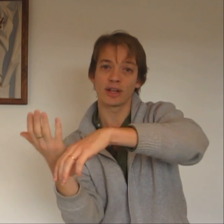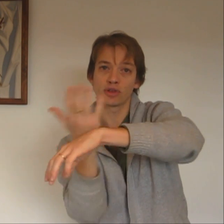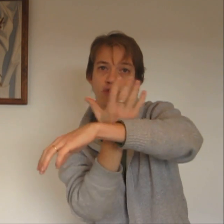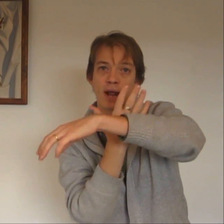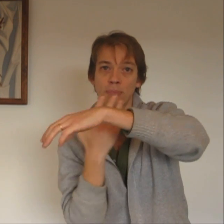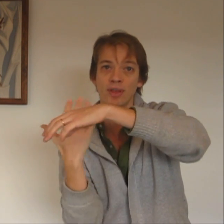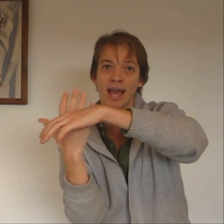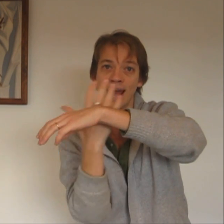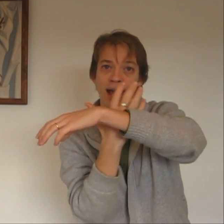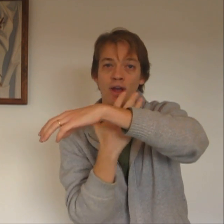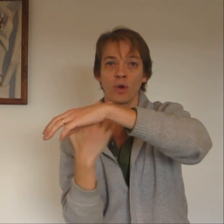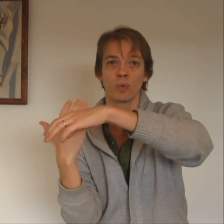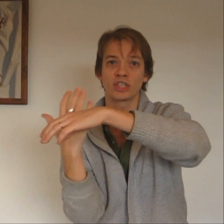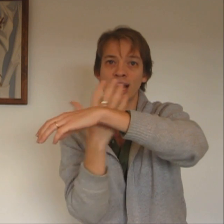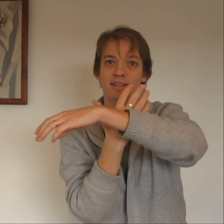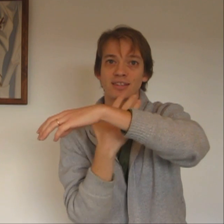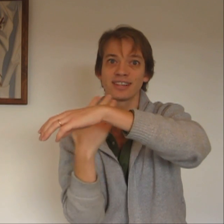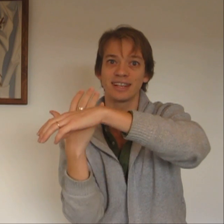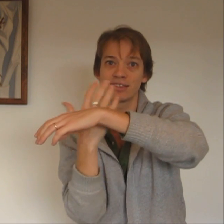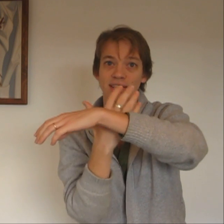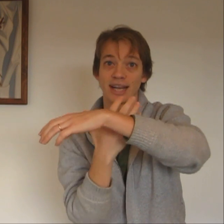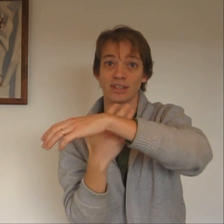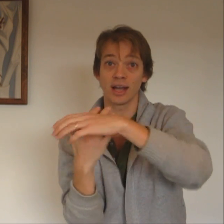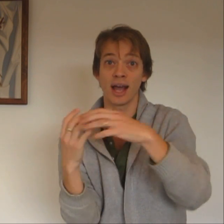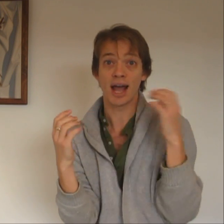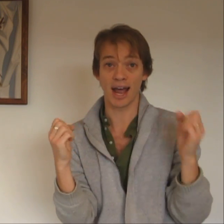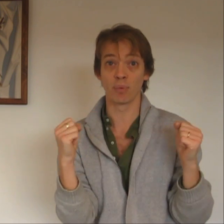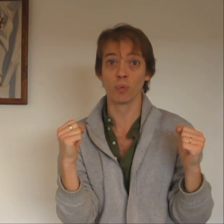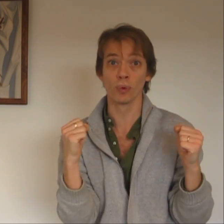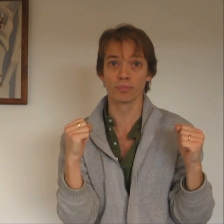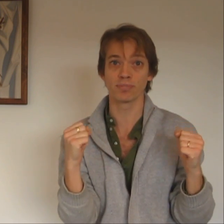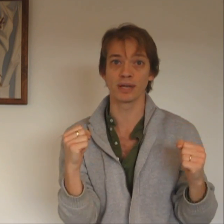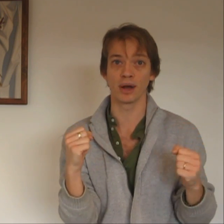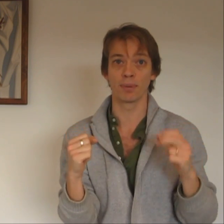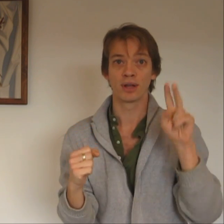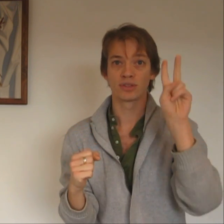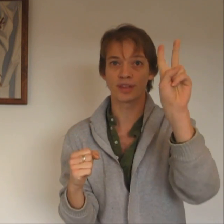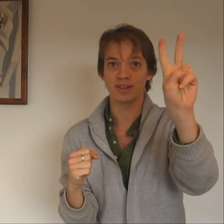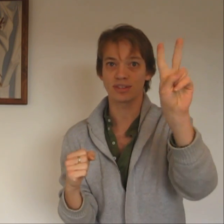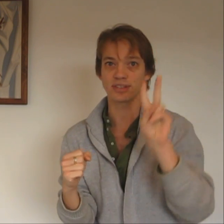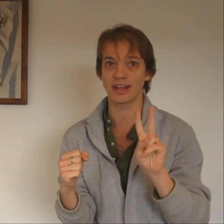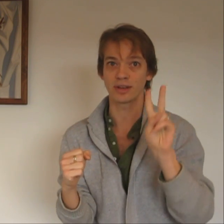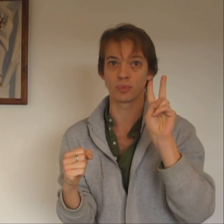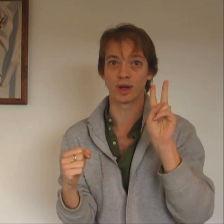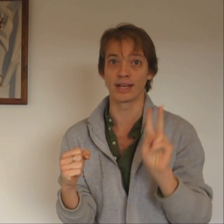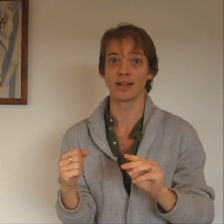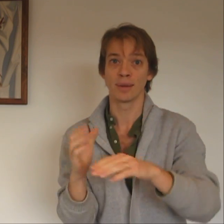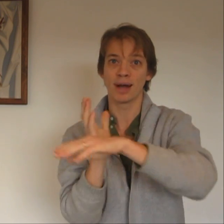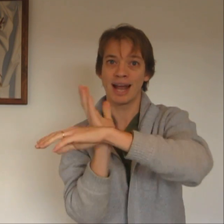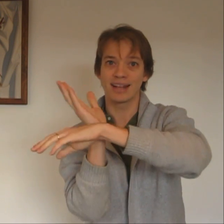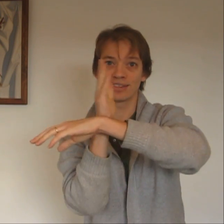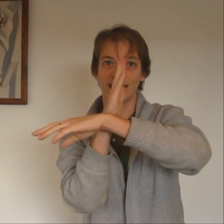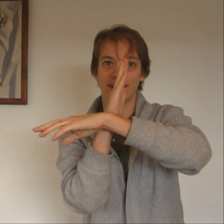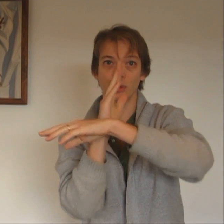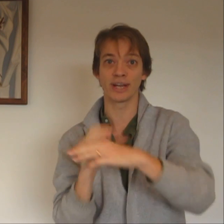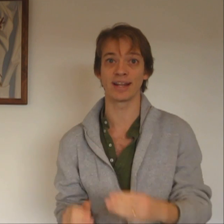trap the air, which acts as an insulator, and warms me up. So that's the second way. My hair's standing on end.